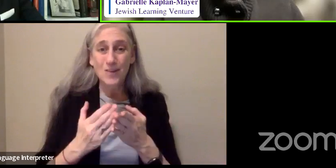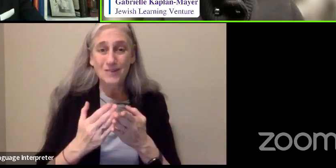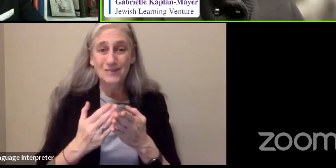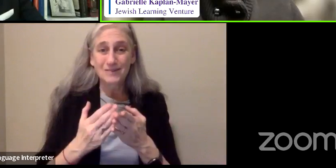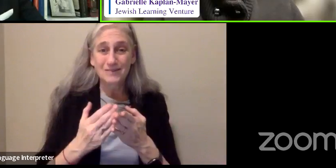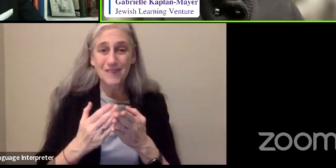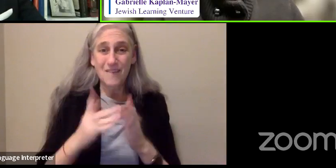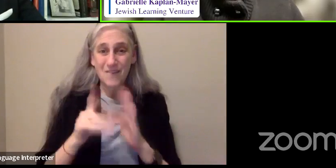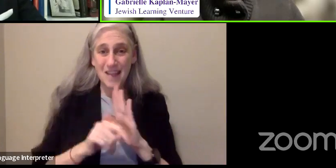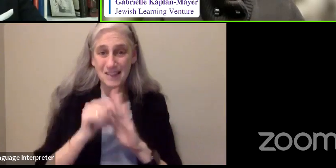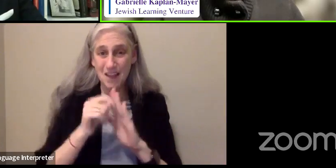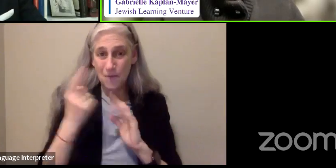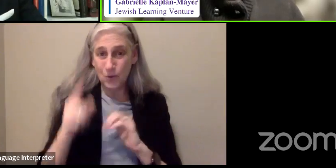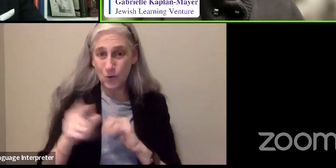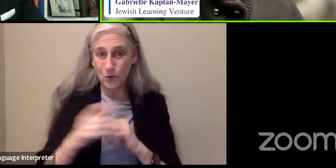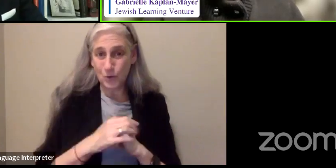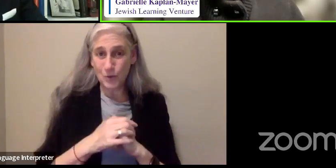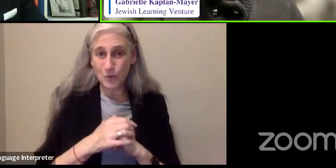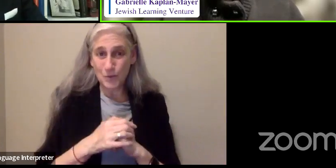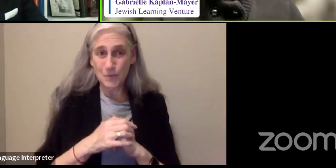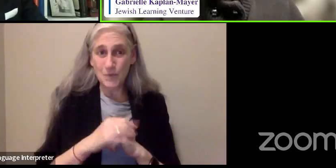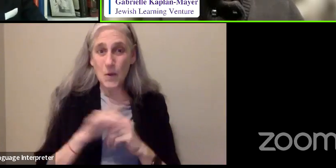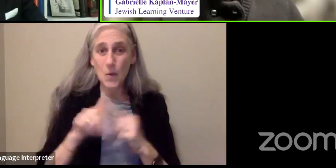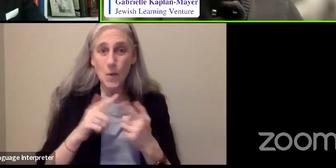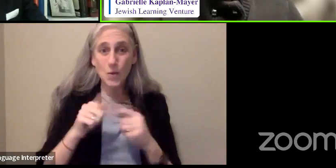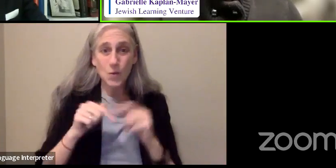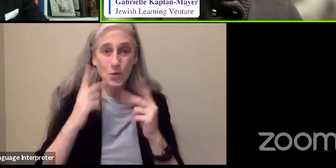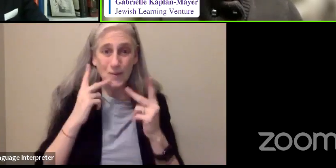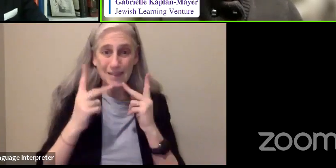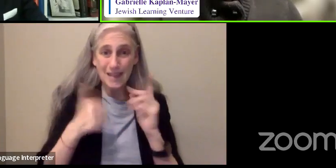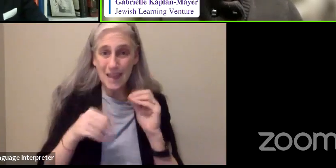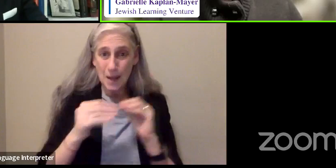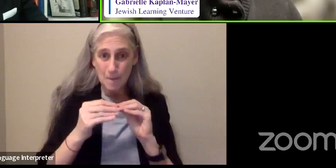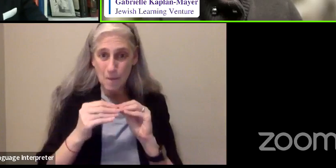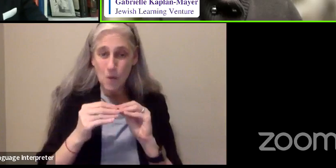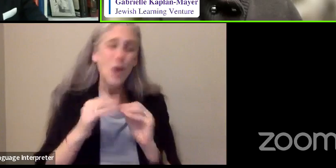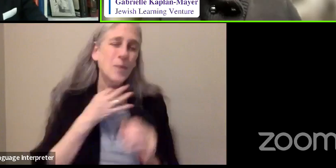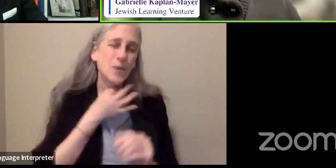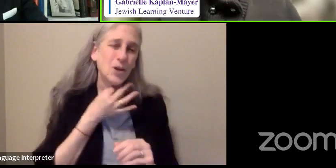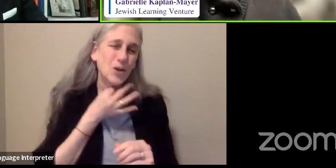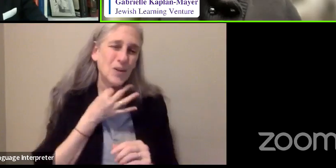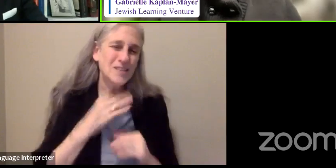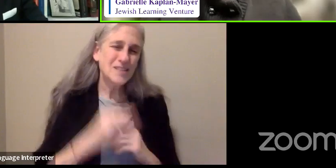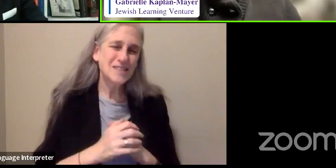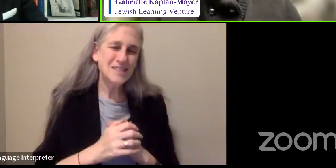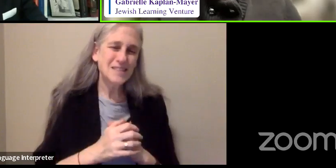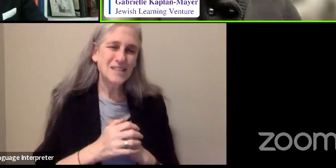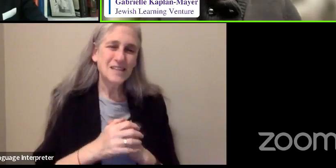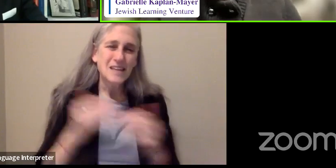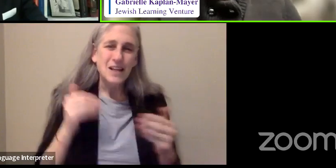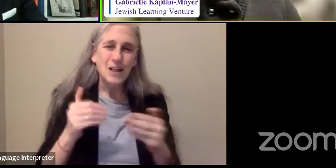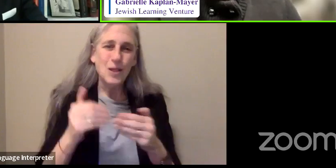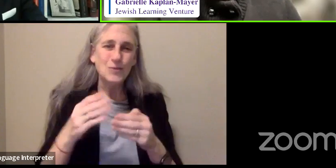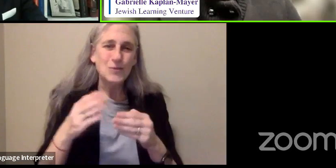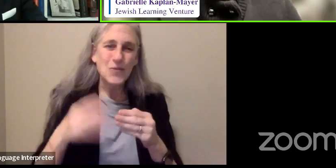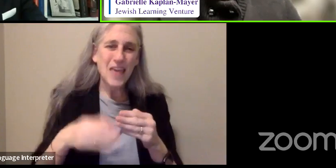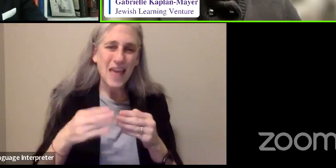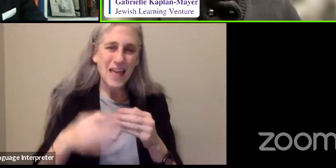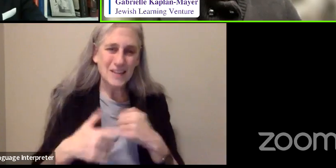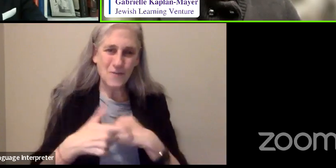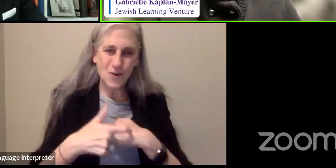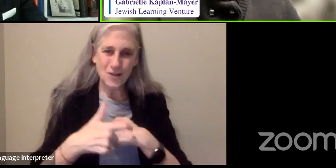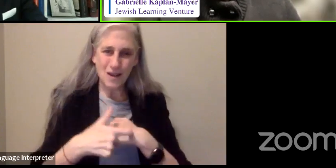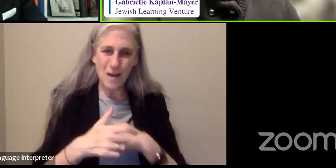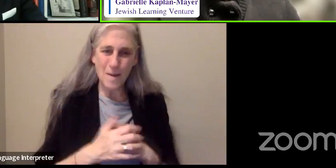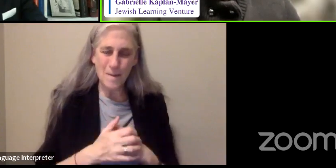when you weren't able to see any longer. And I'm curious, as we're coming towards the close of our time together,